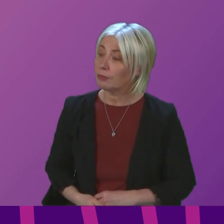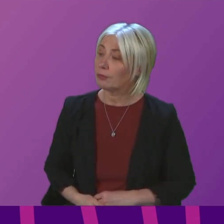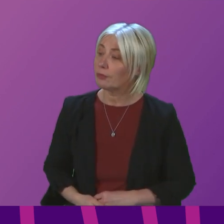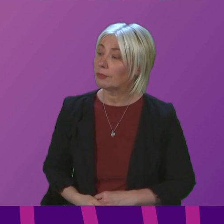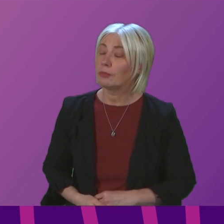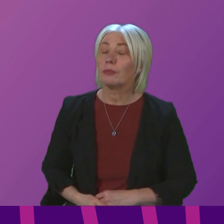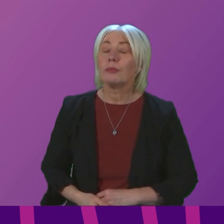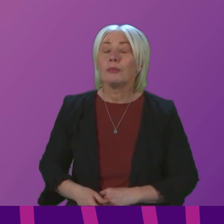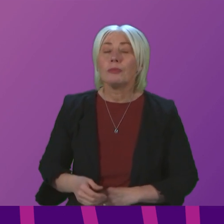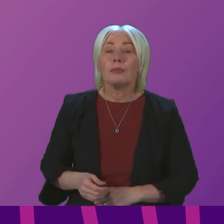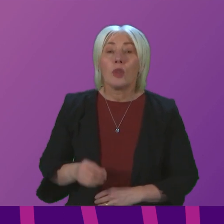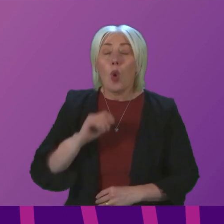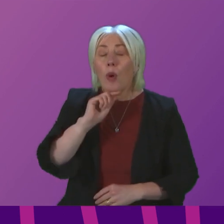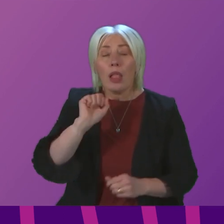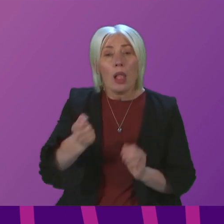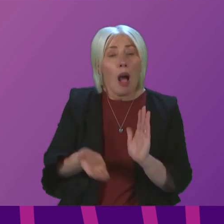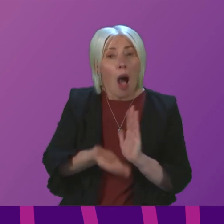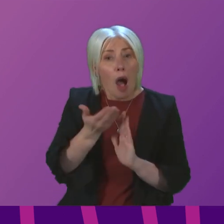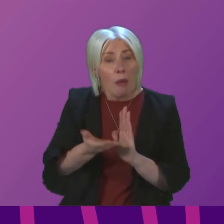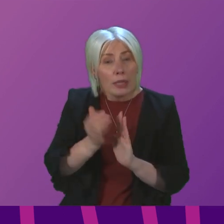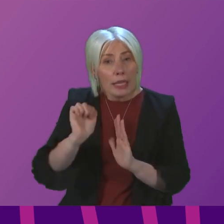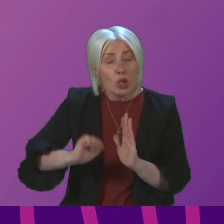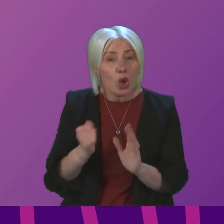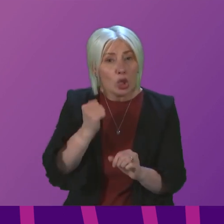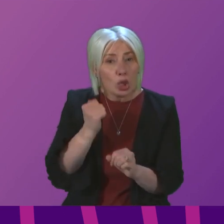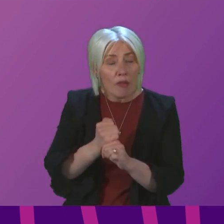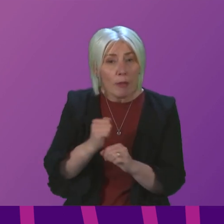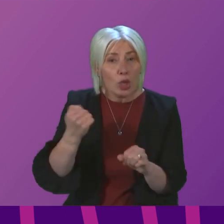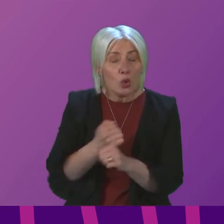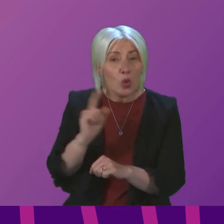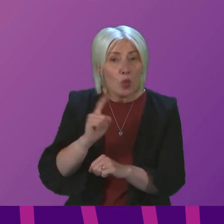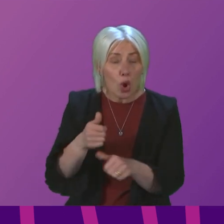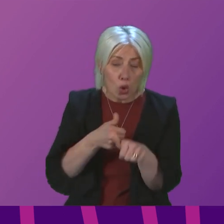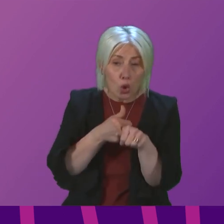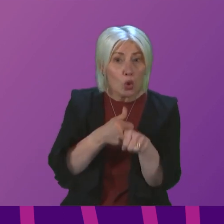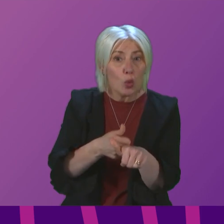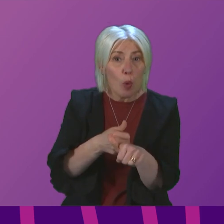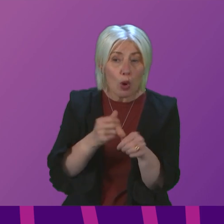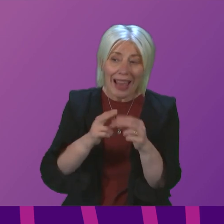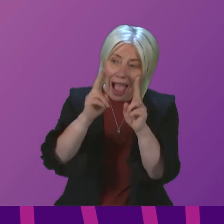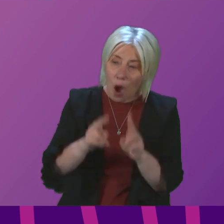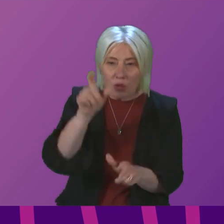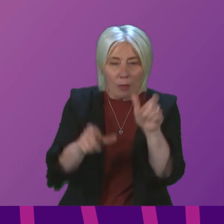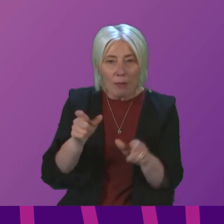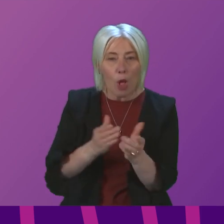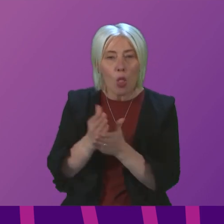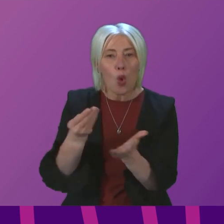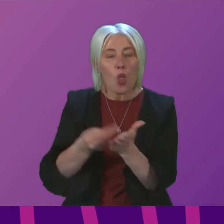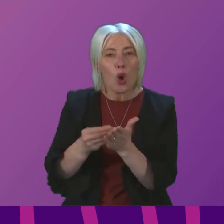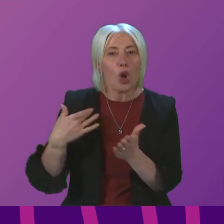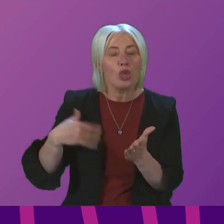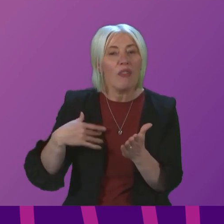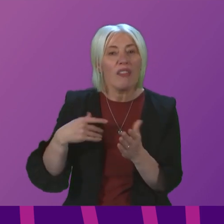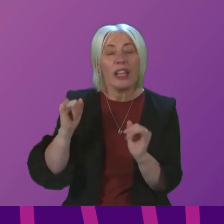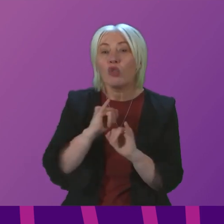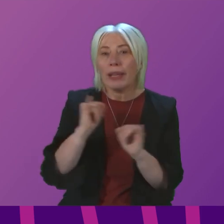ask the First Minister whether she will provide an update on what the Scottish Government is doing to support households through the cost of living crisis. First Minister. But we